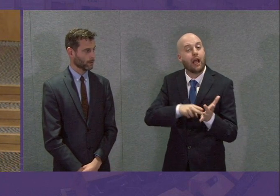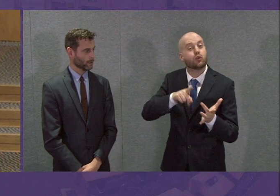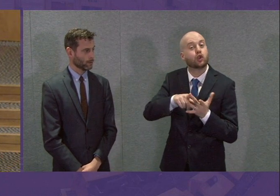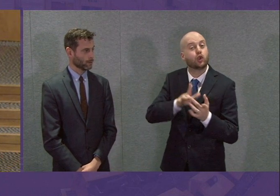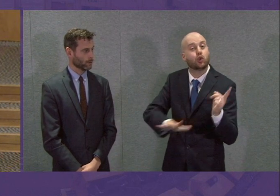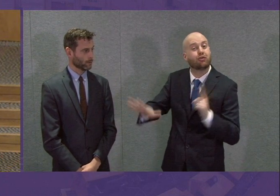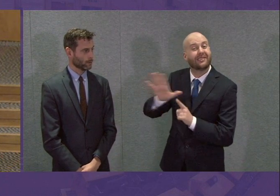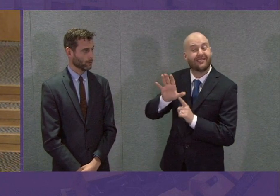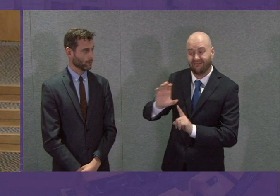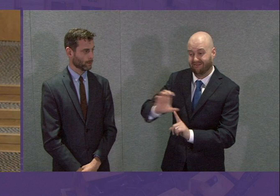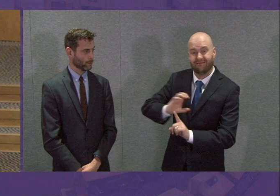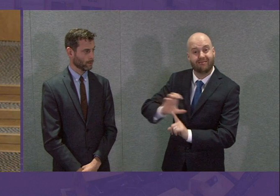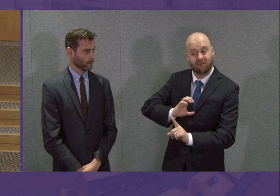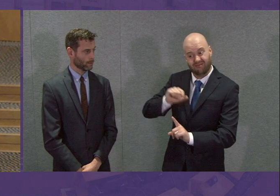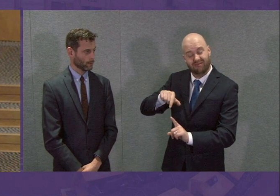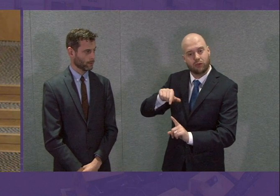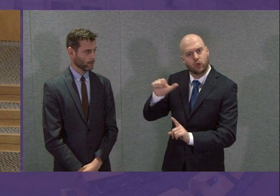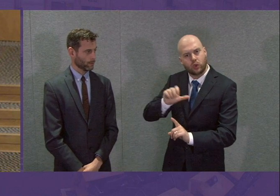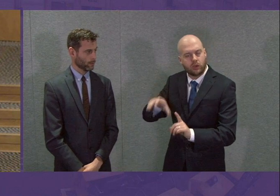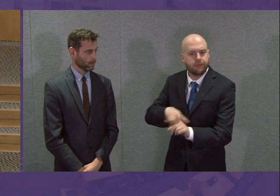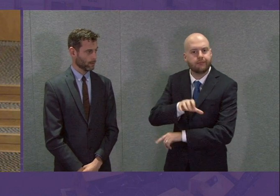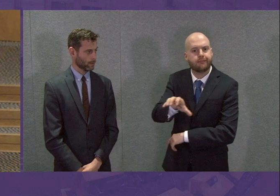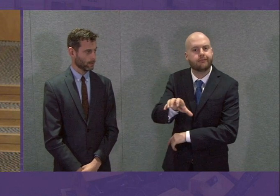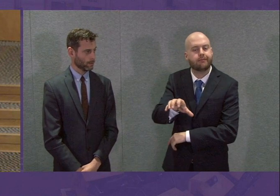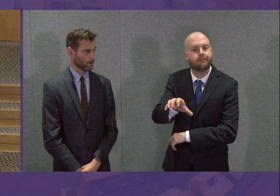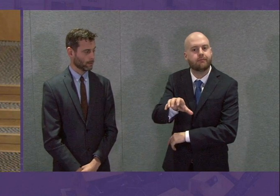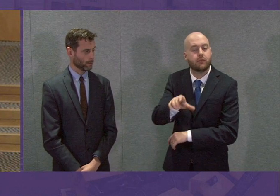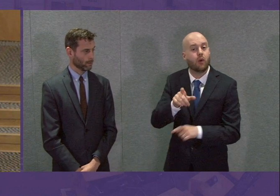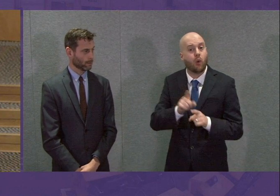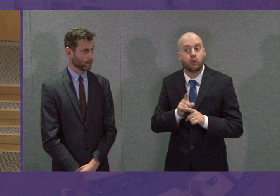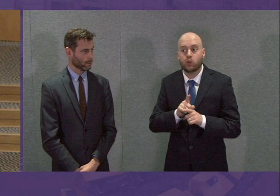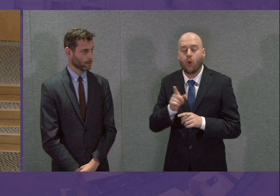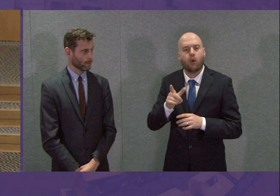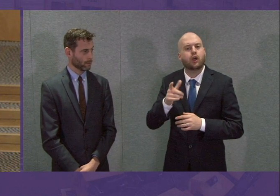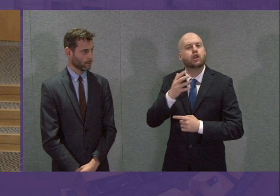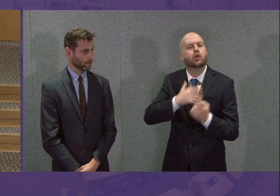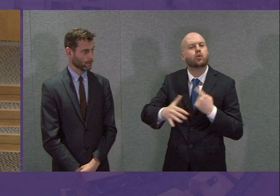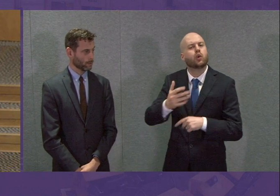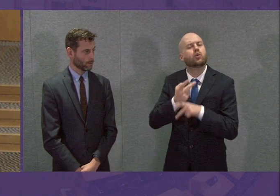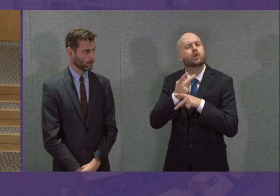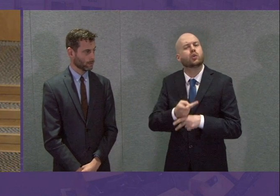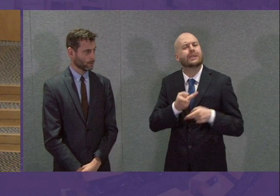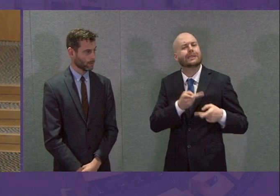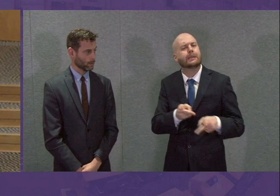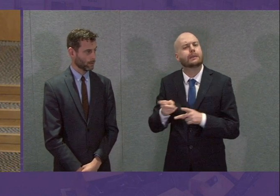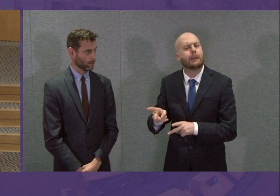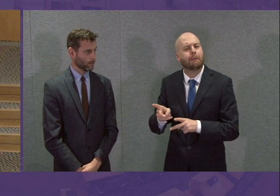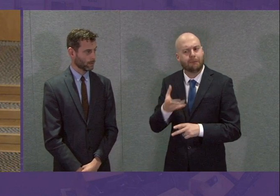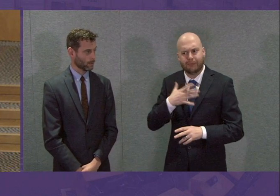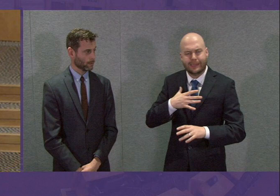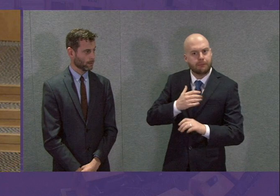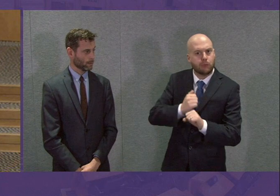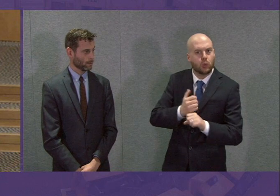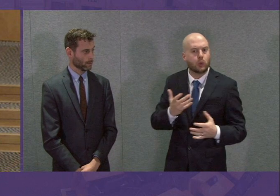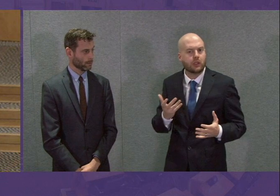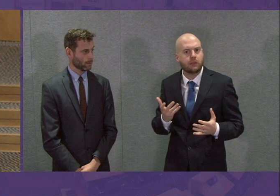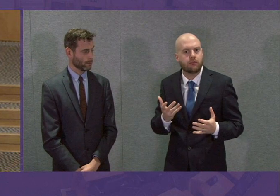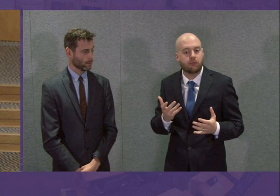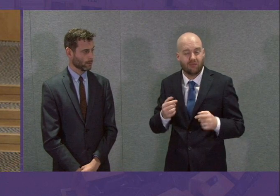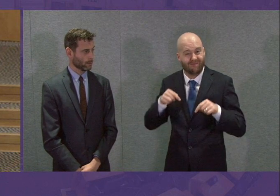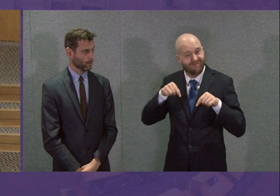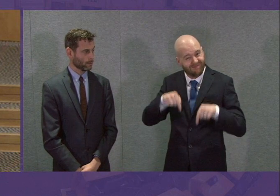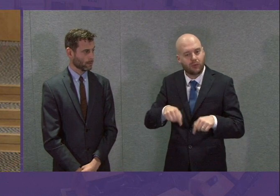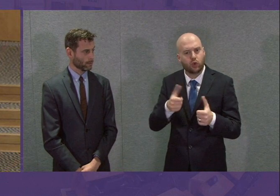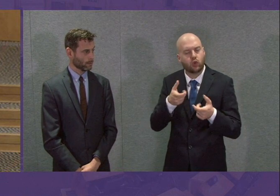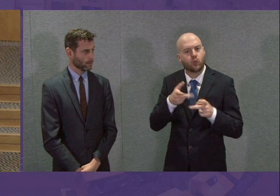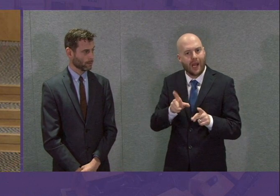the social security system. These are probably the best ways to deliver some sort of citizen's income. Is that